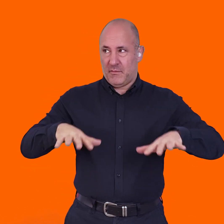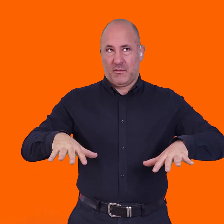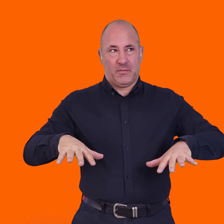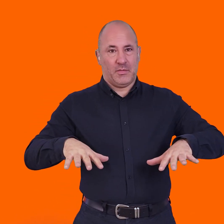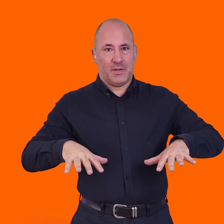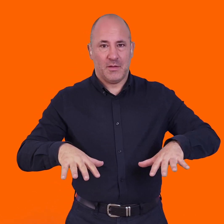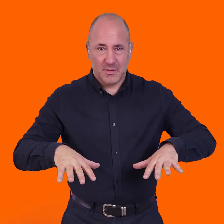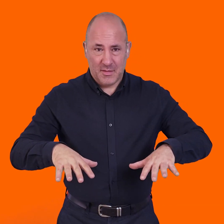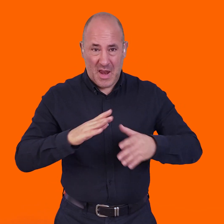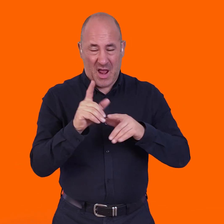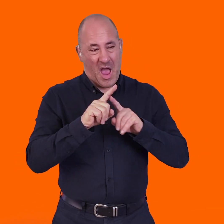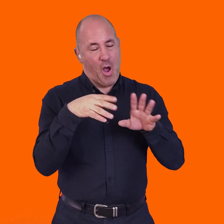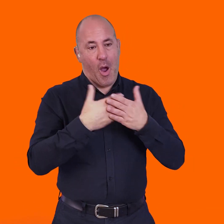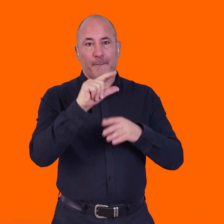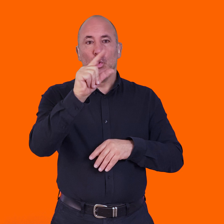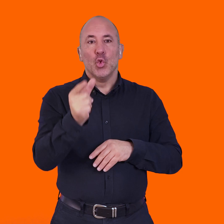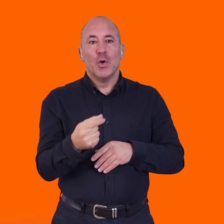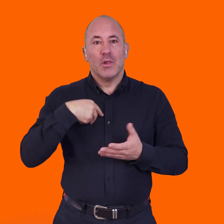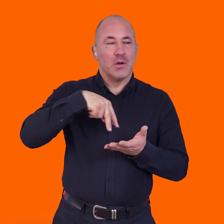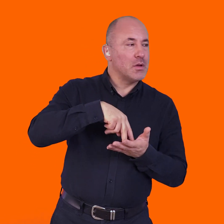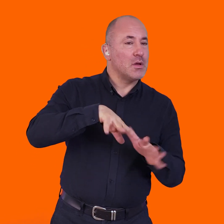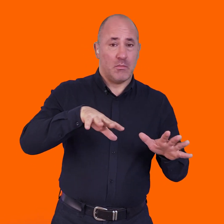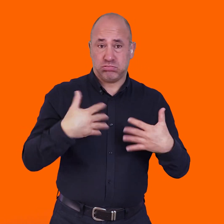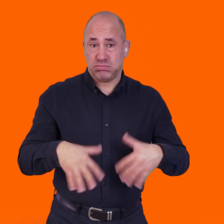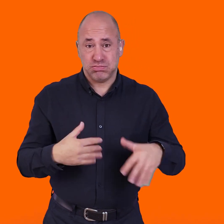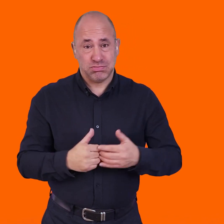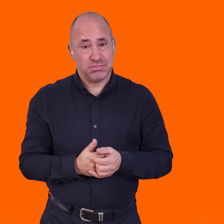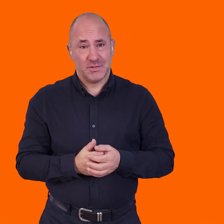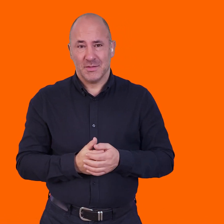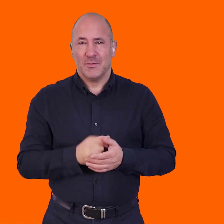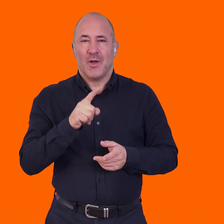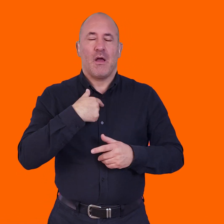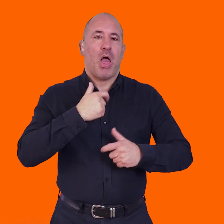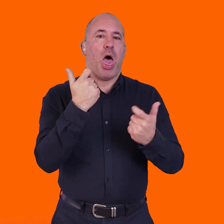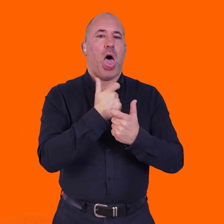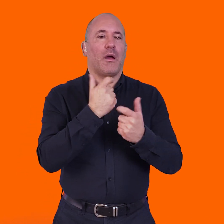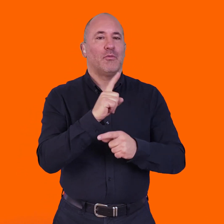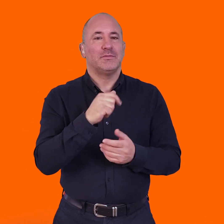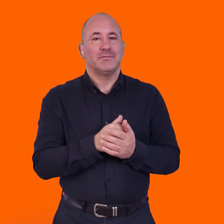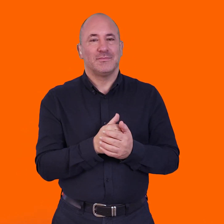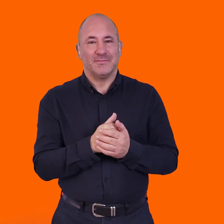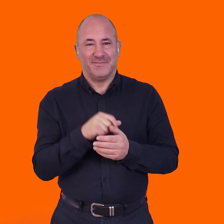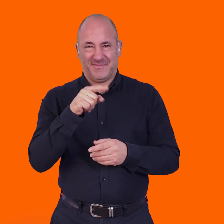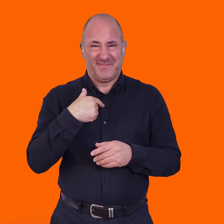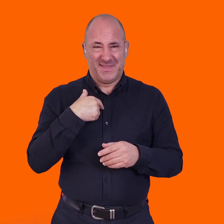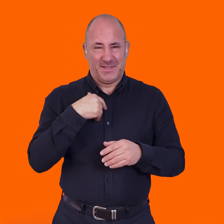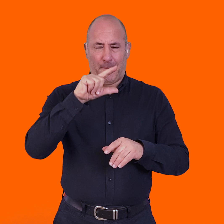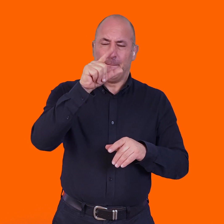And it was about being on the moon. And this was just amazing. of the things for me that was hilarious was at one point you were on a donkey